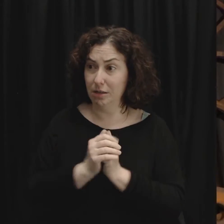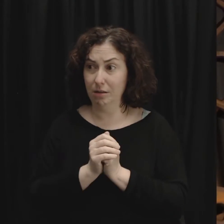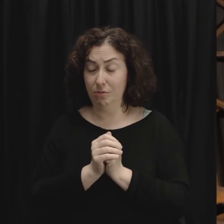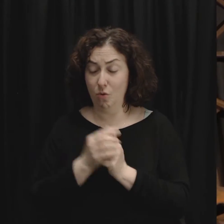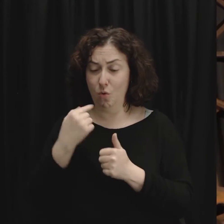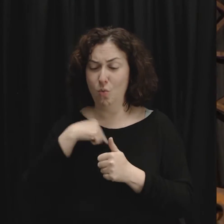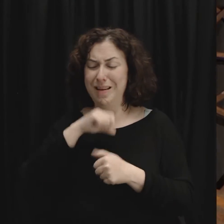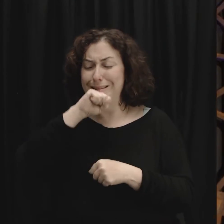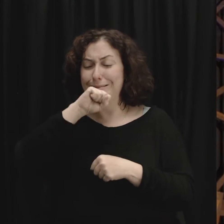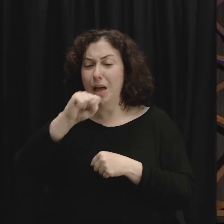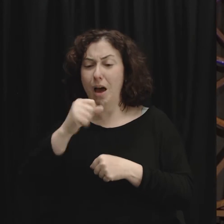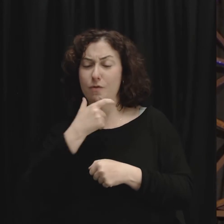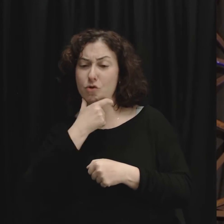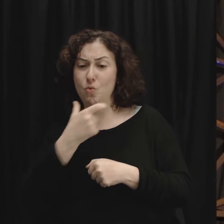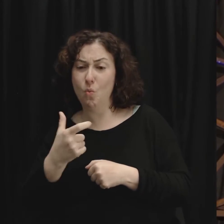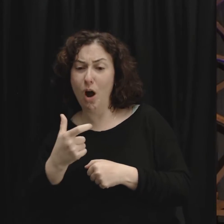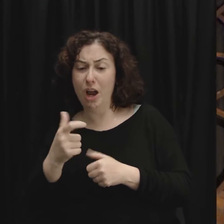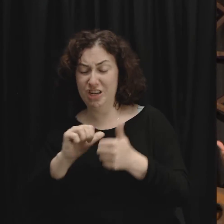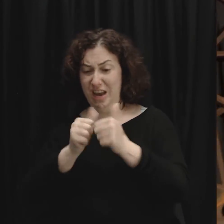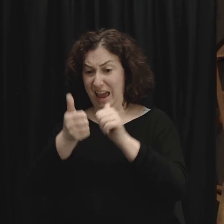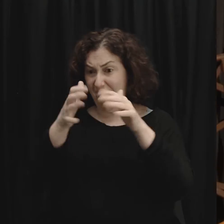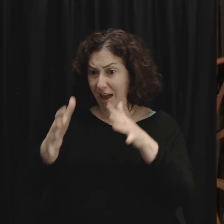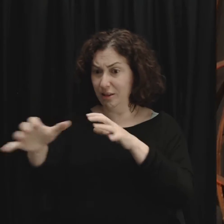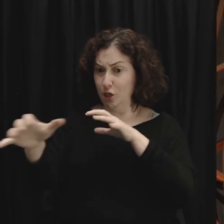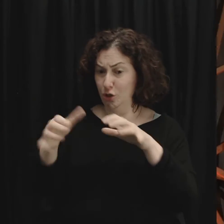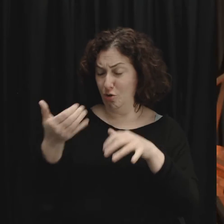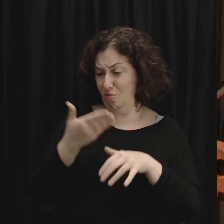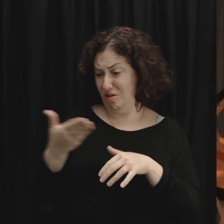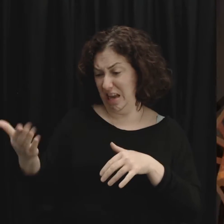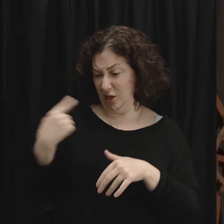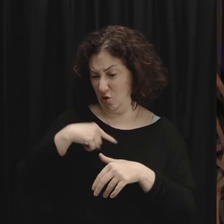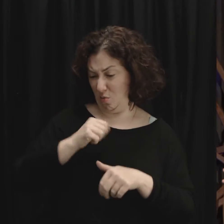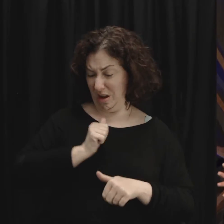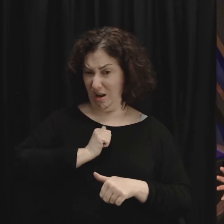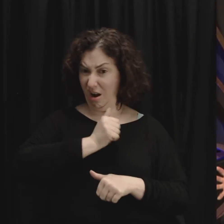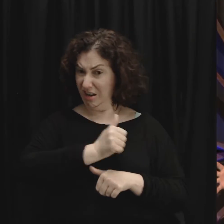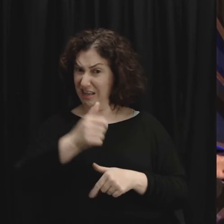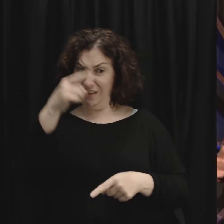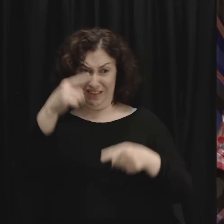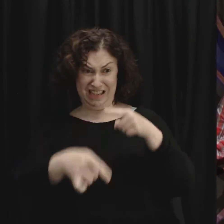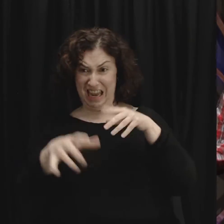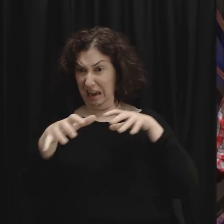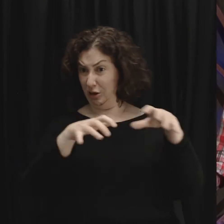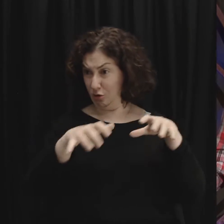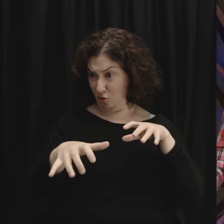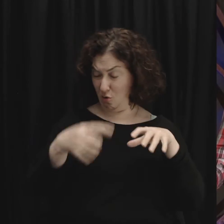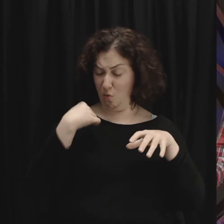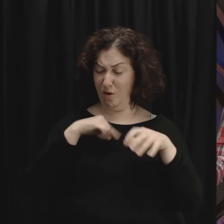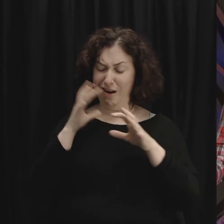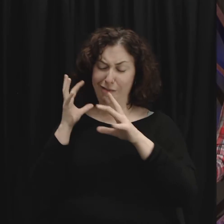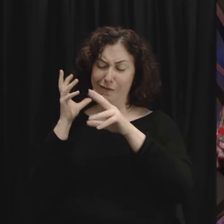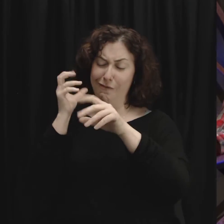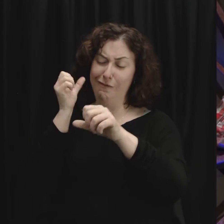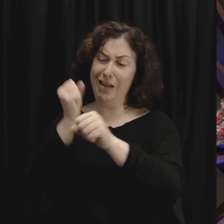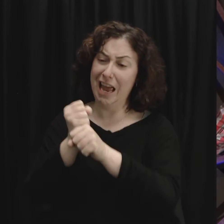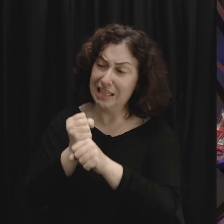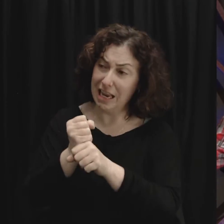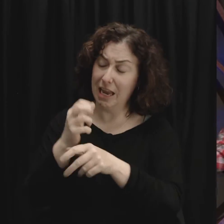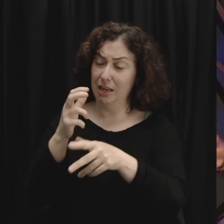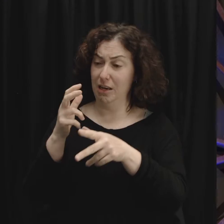physically that you and I probably can't do physically with our bodies. We are drawn to healthy people. We're attracted to them.